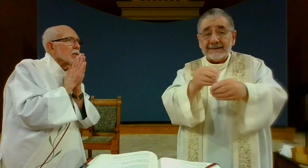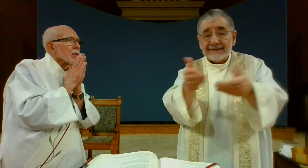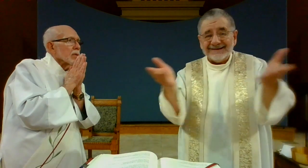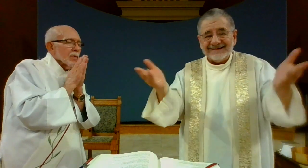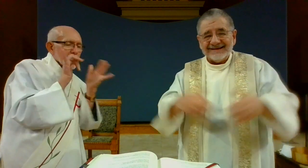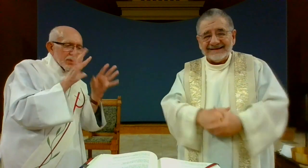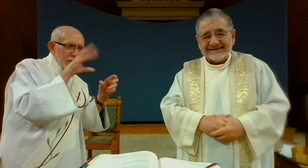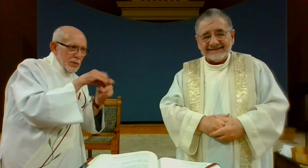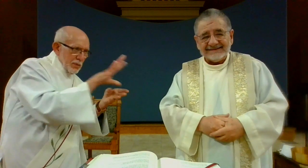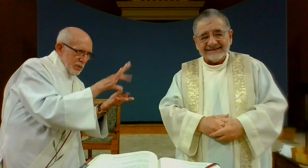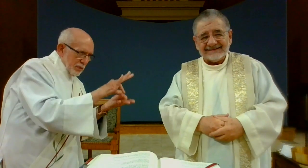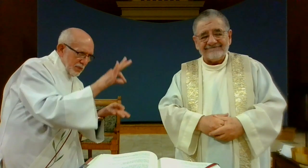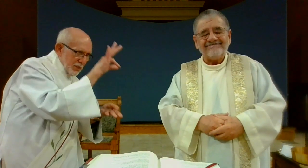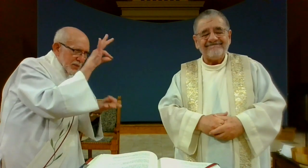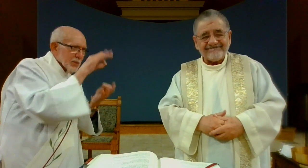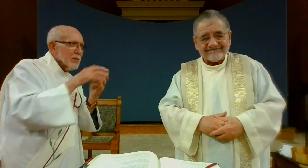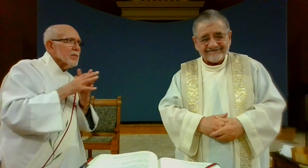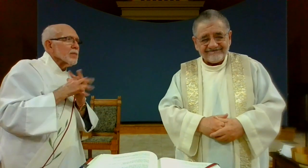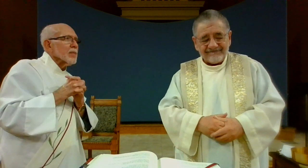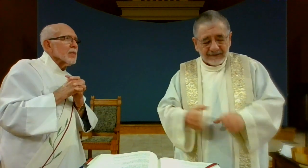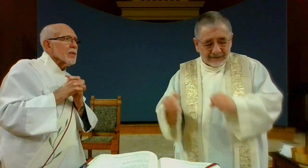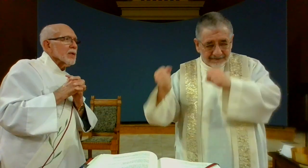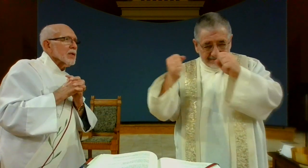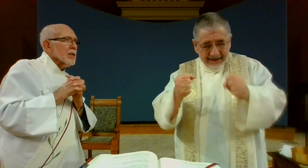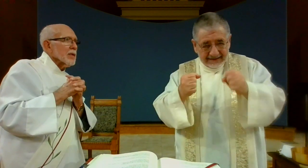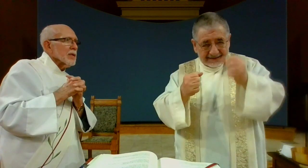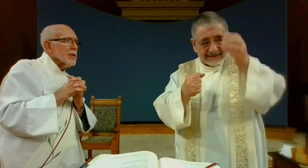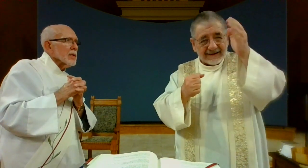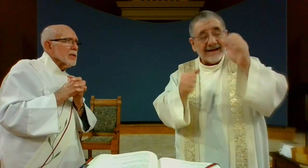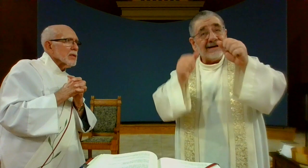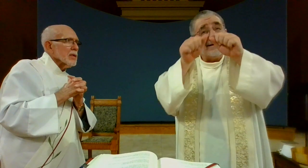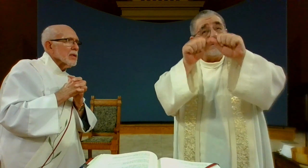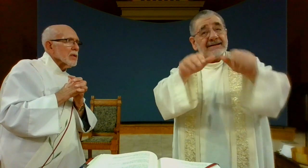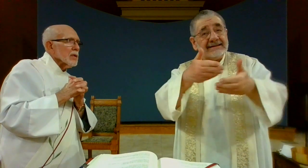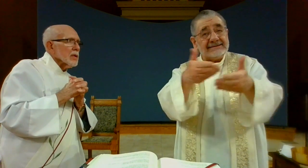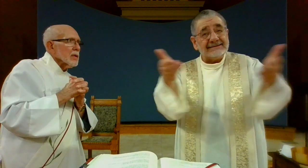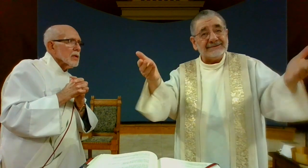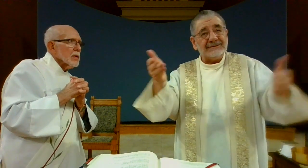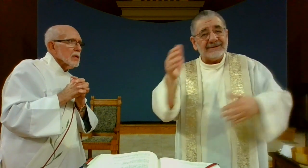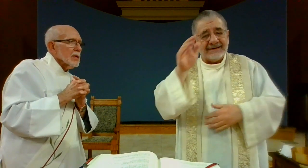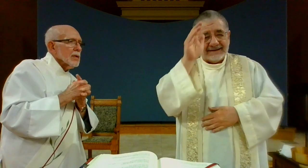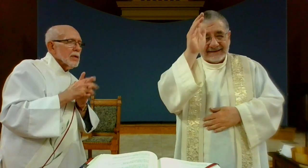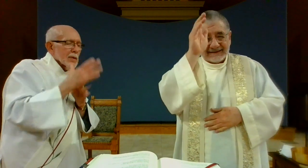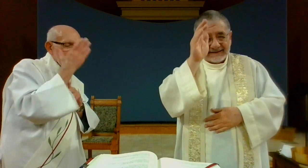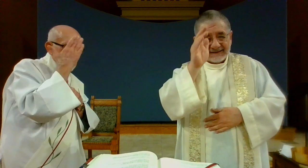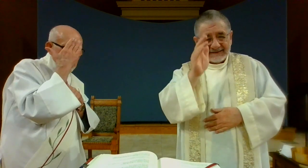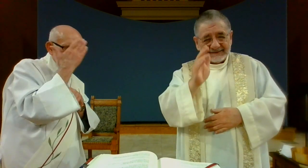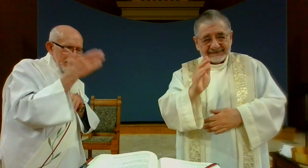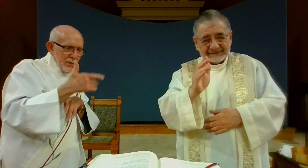Lord be with you And with your spirit May almighty God bless us In the name of the Father